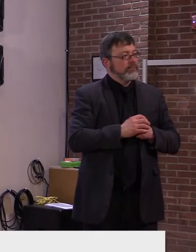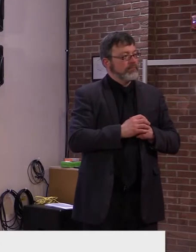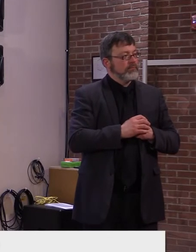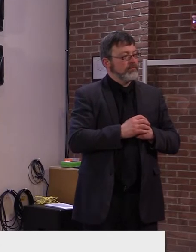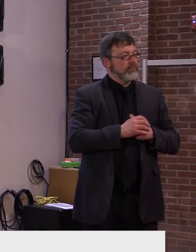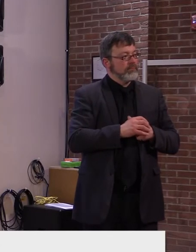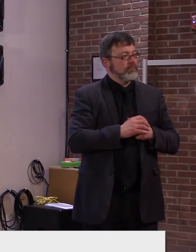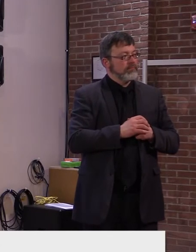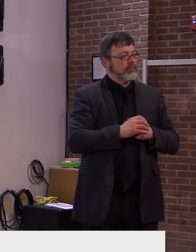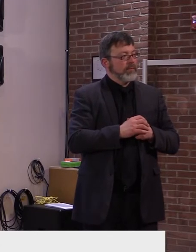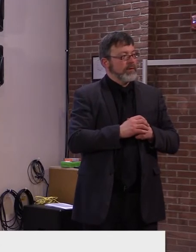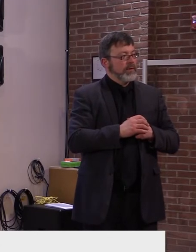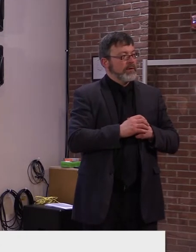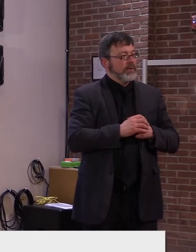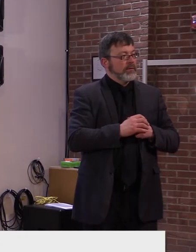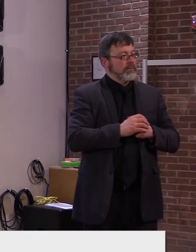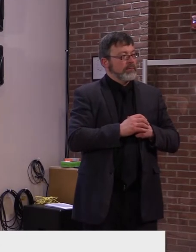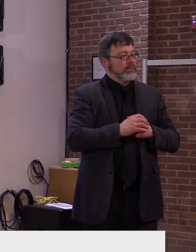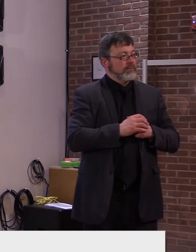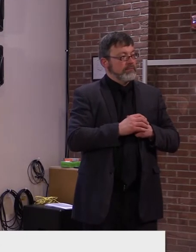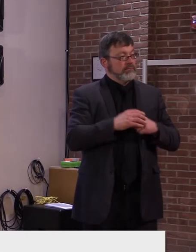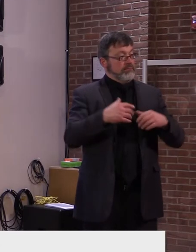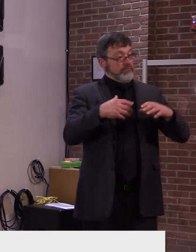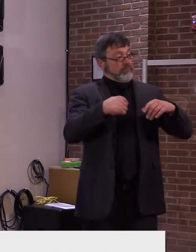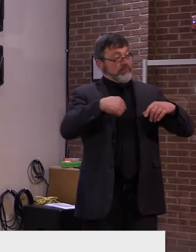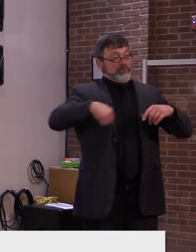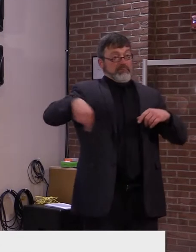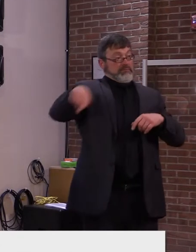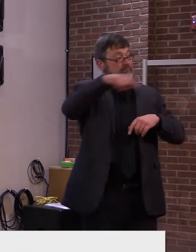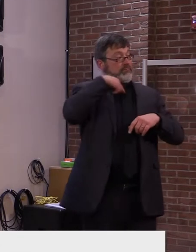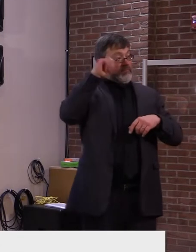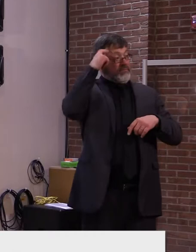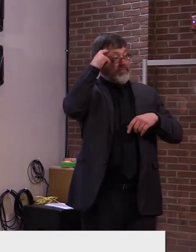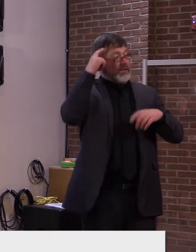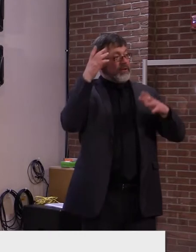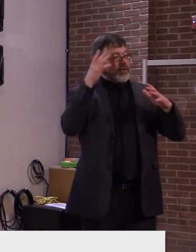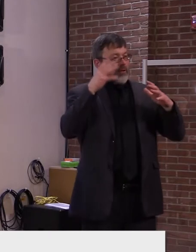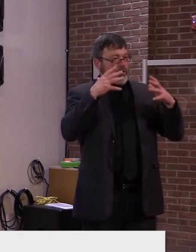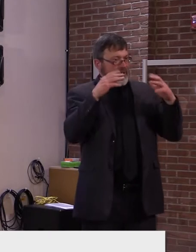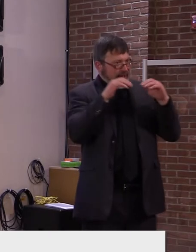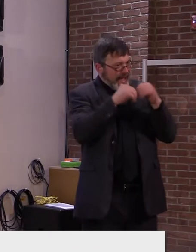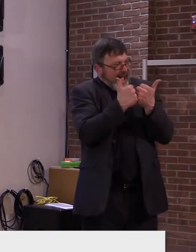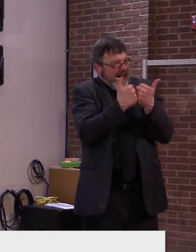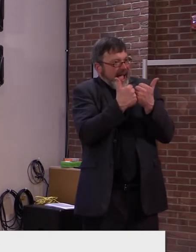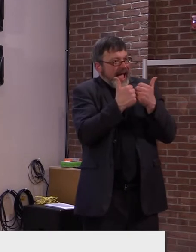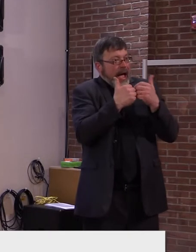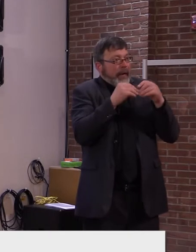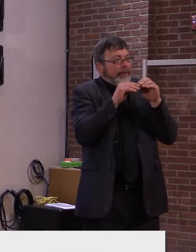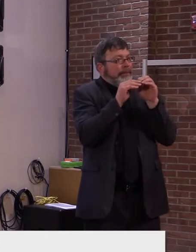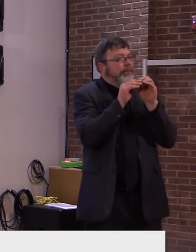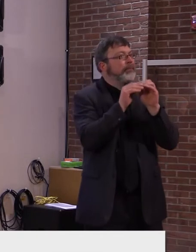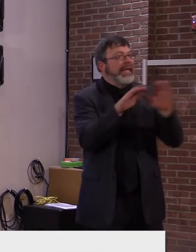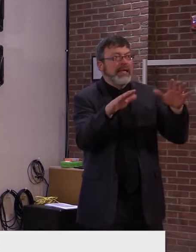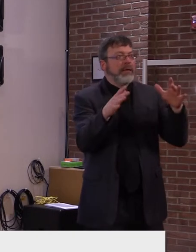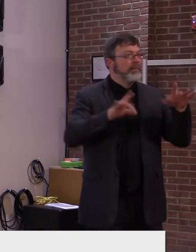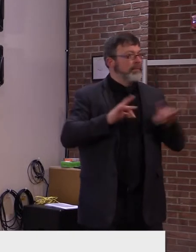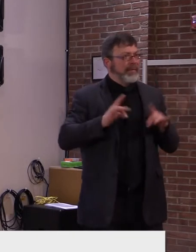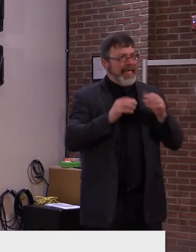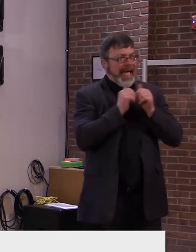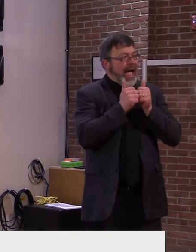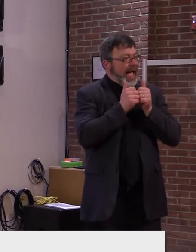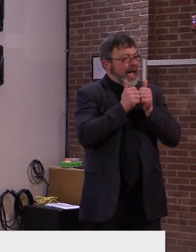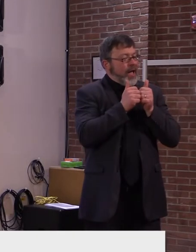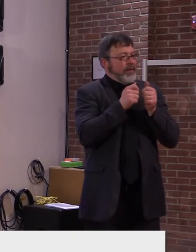to infection prevention and control. Even as we move through the successful vaccination process, we want to ensure